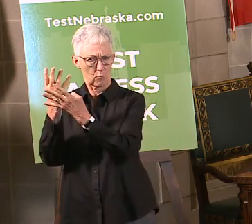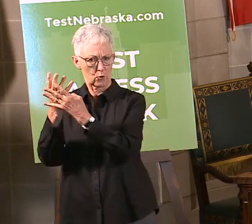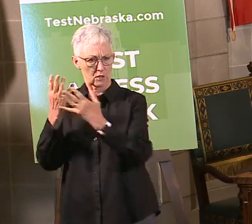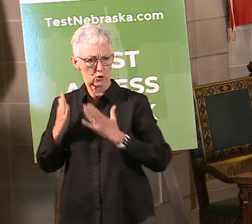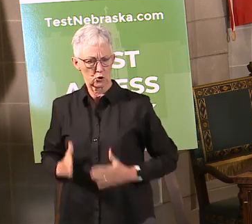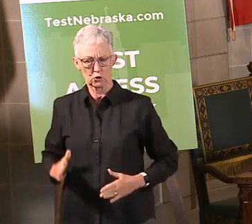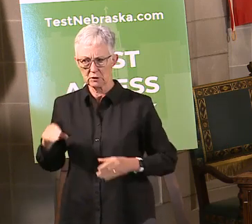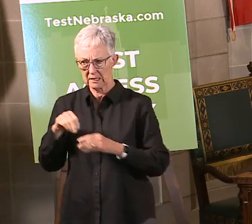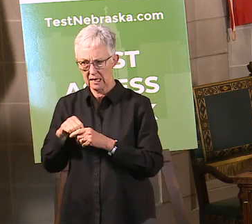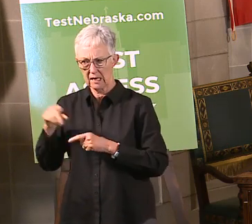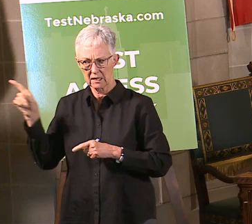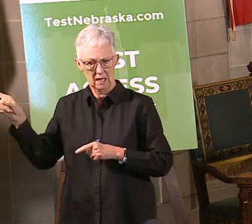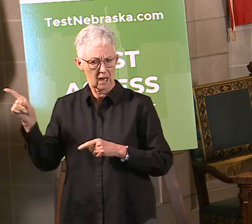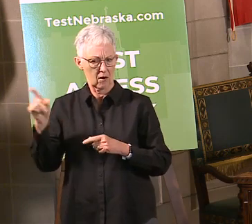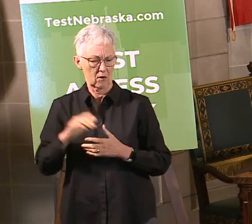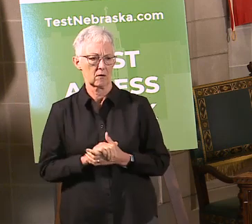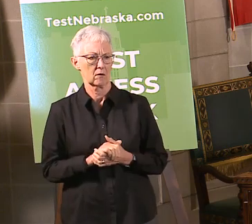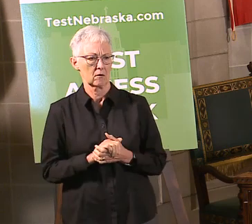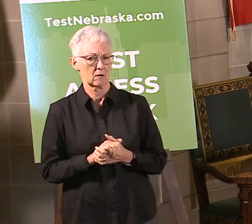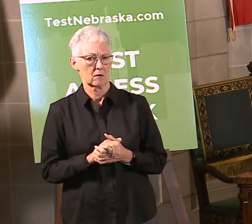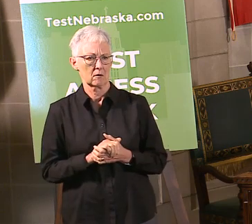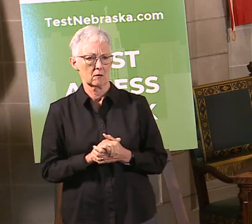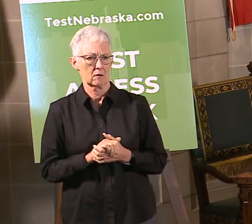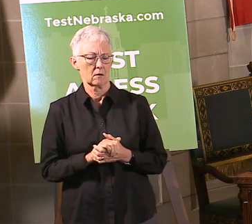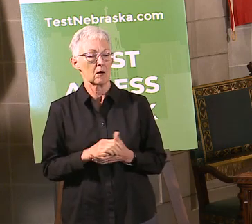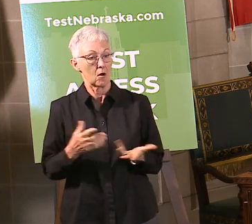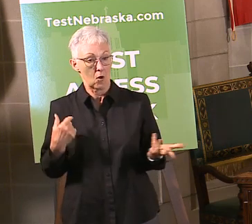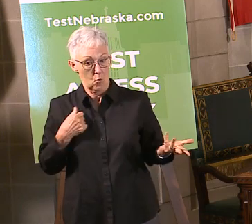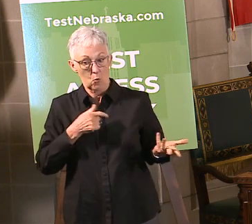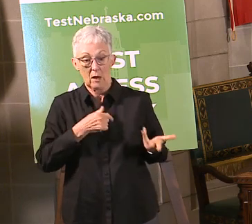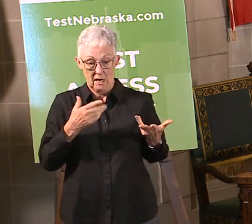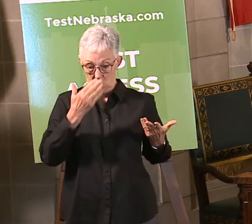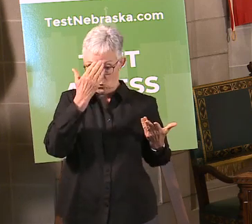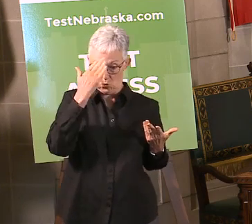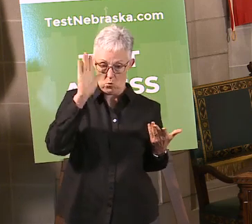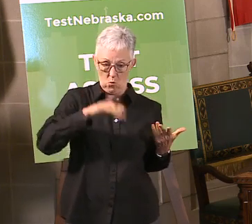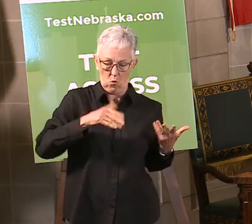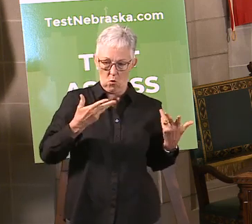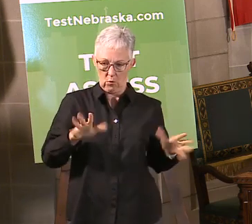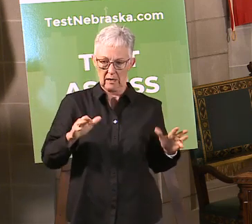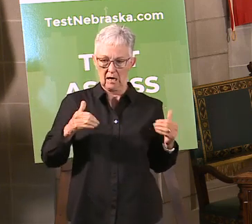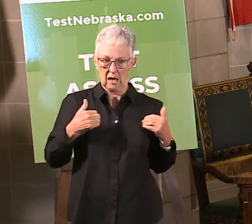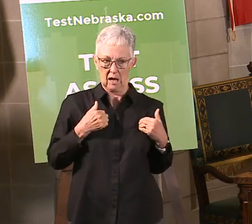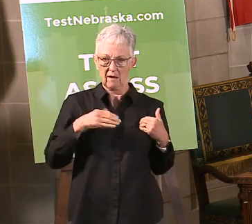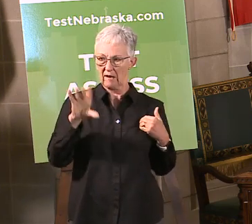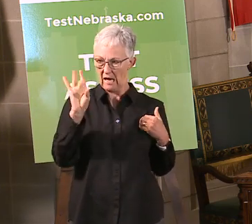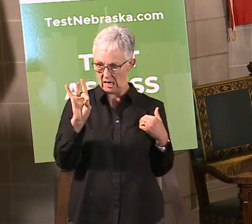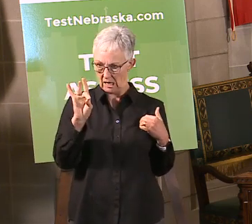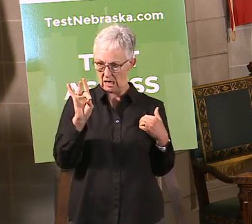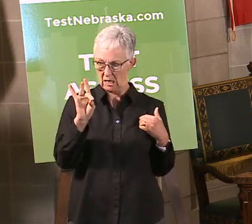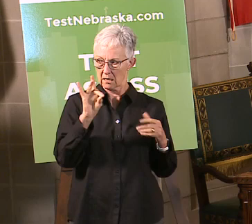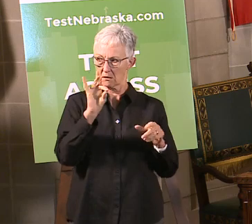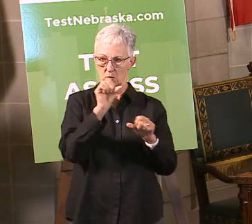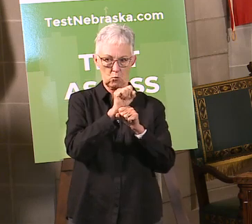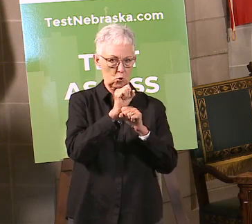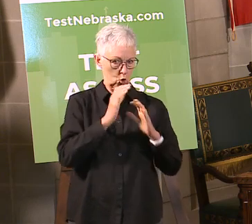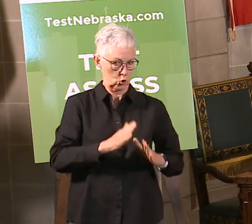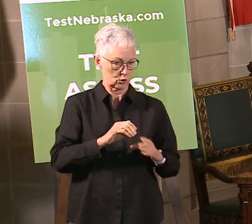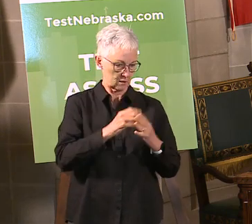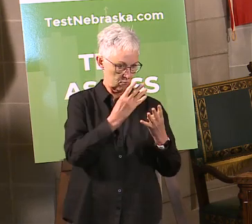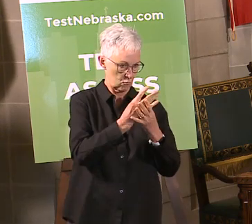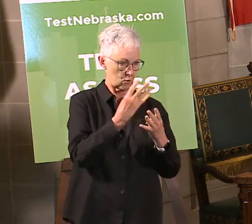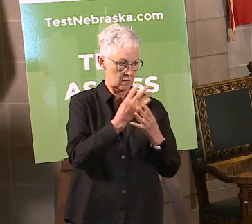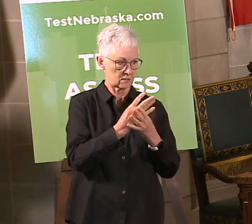have had eight of our teammates test positive. We have now tested three inmates who had close contact with one of our